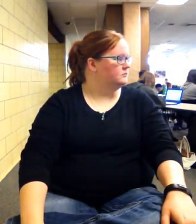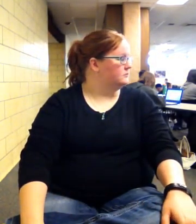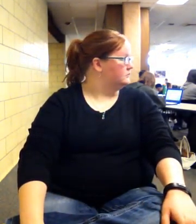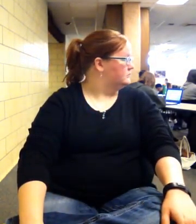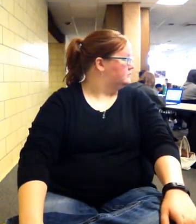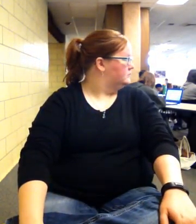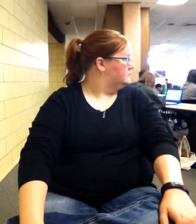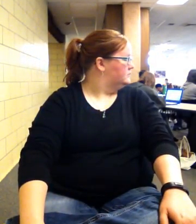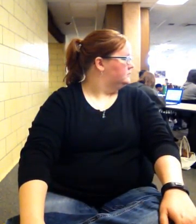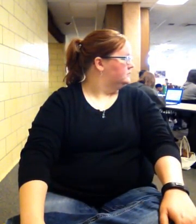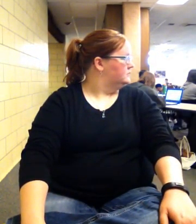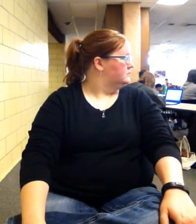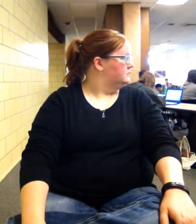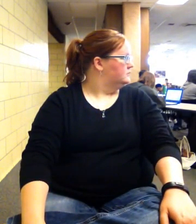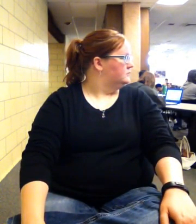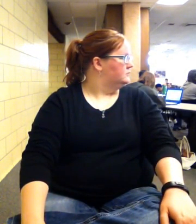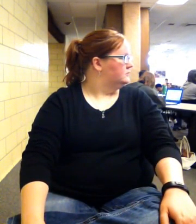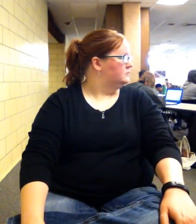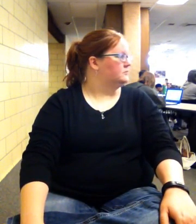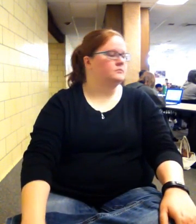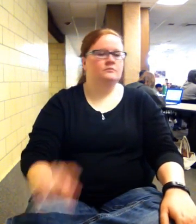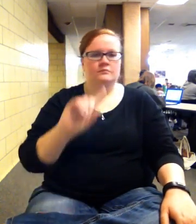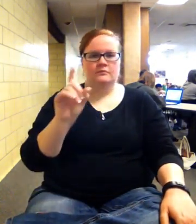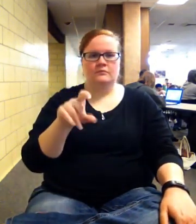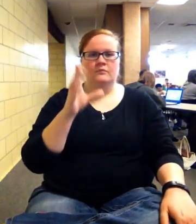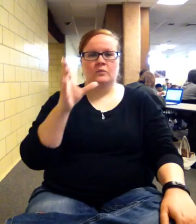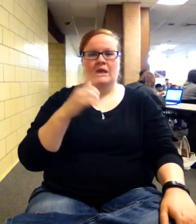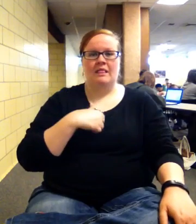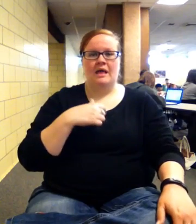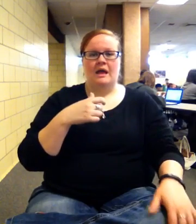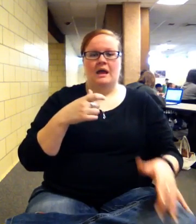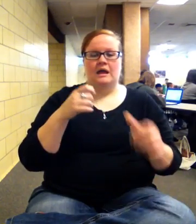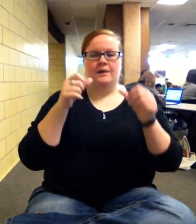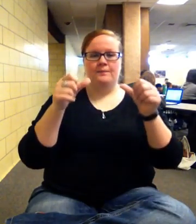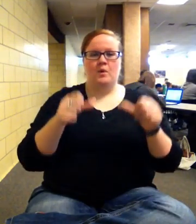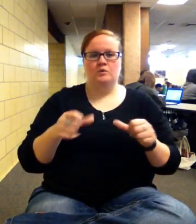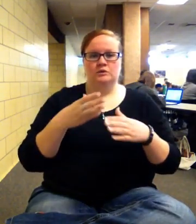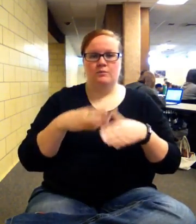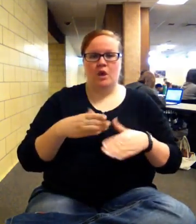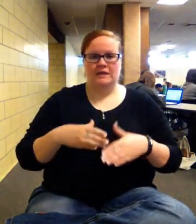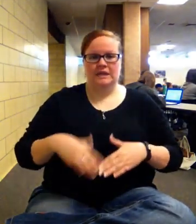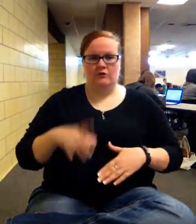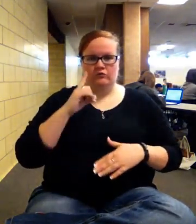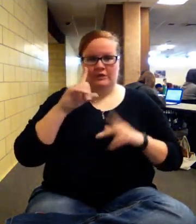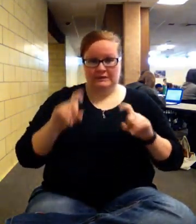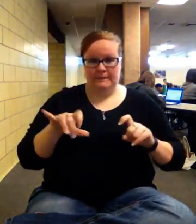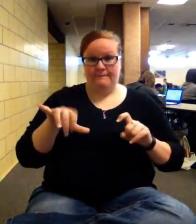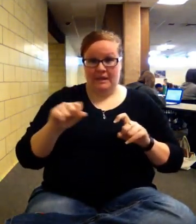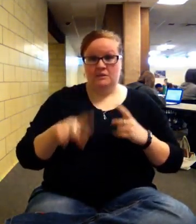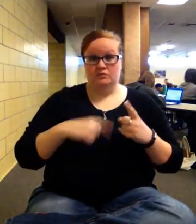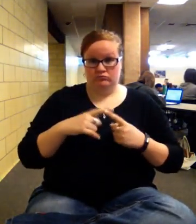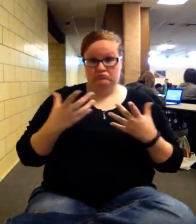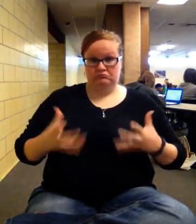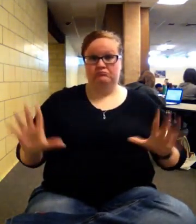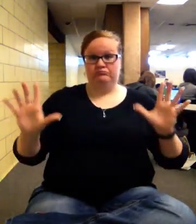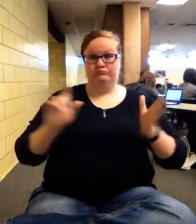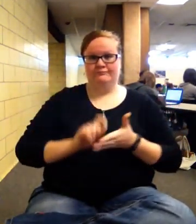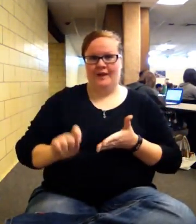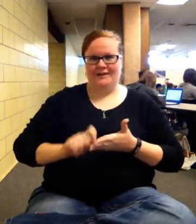So the question was, will I post a breakdown for the exam? As soon as I get it written, I will. Okay, so that will probably